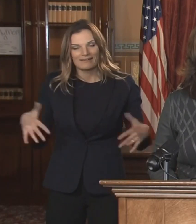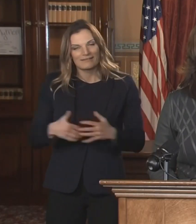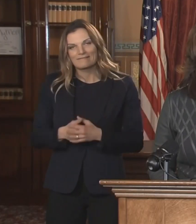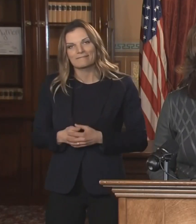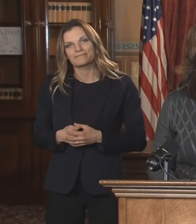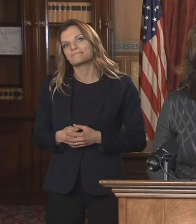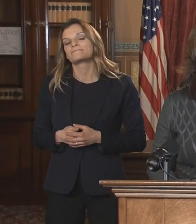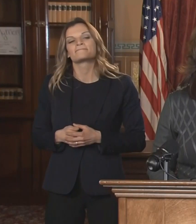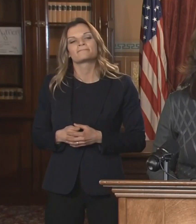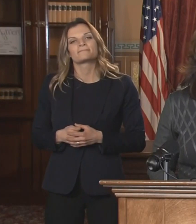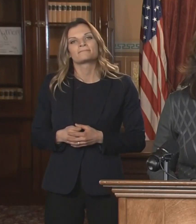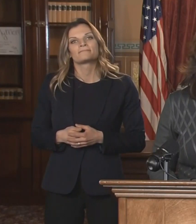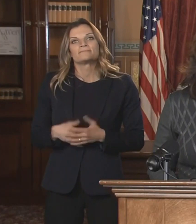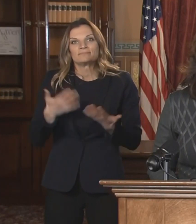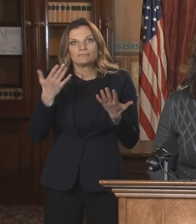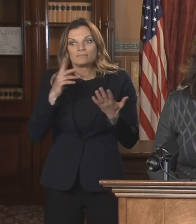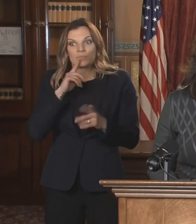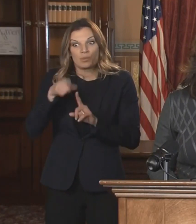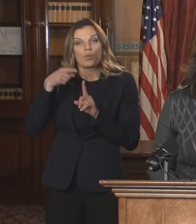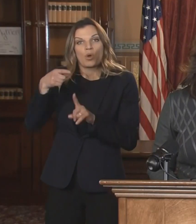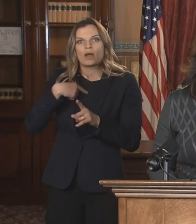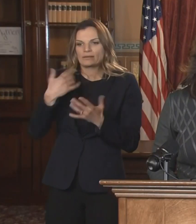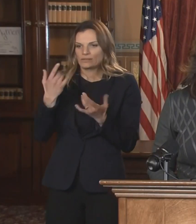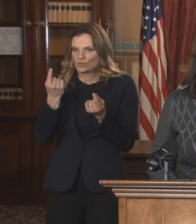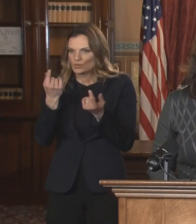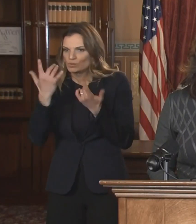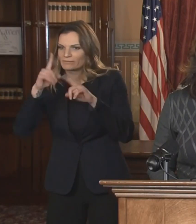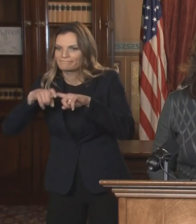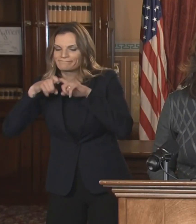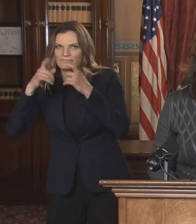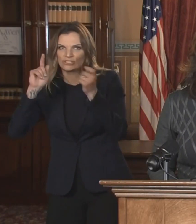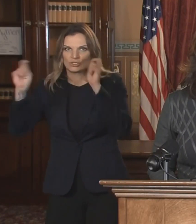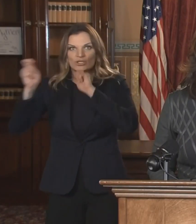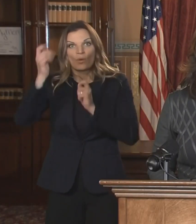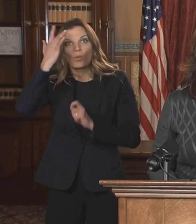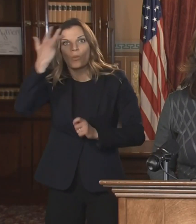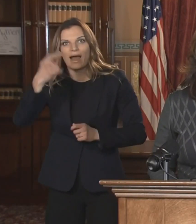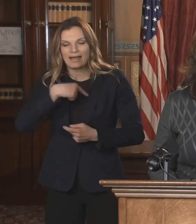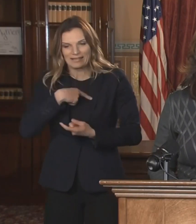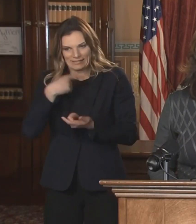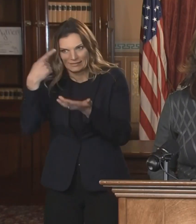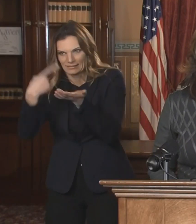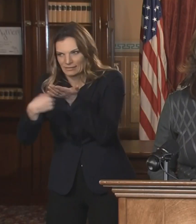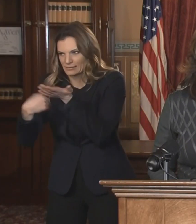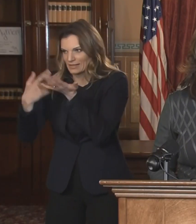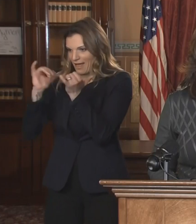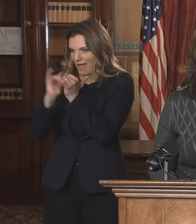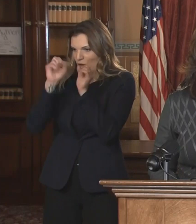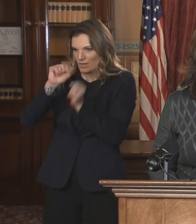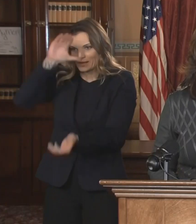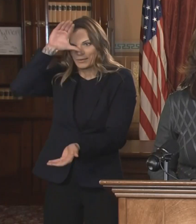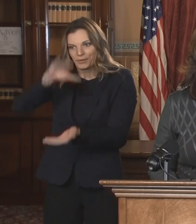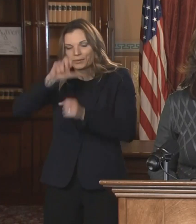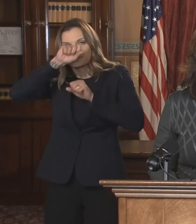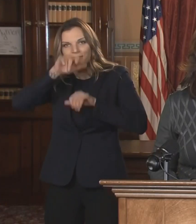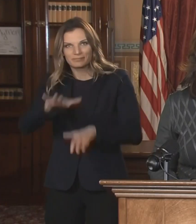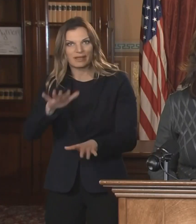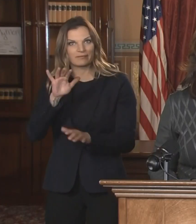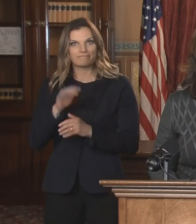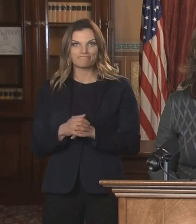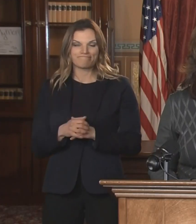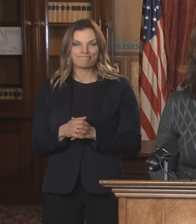we've tried to do this strategically. All of that being said, uh, you know, we continue to look at positivity